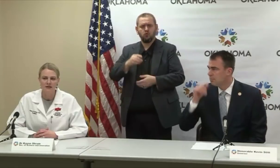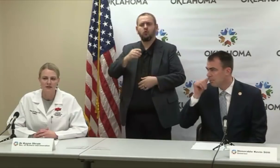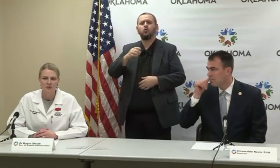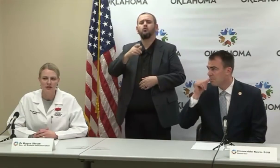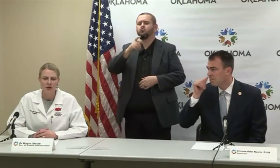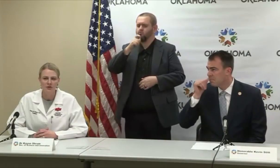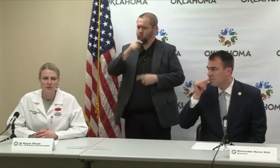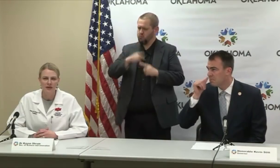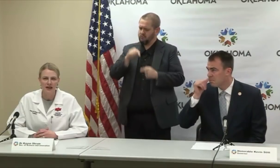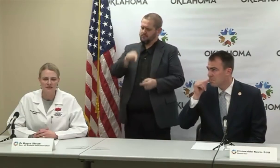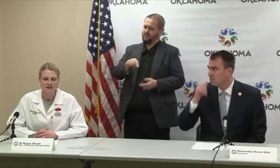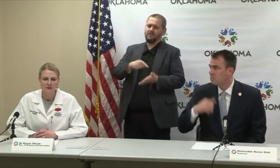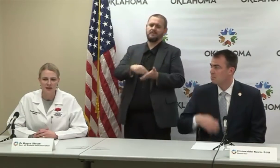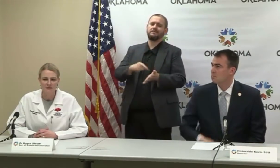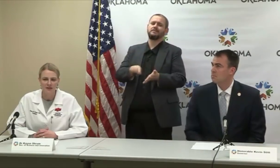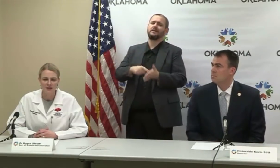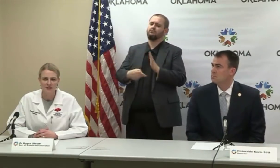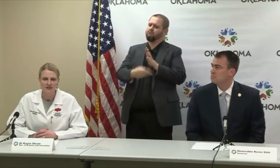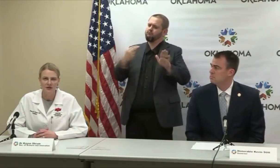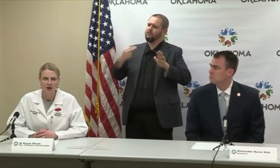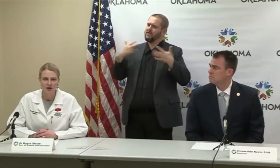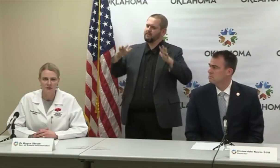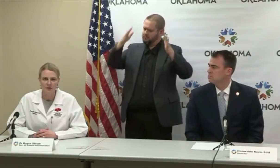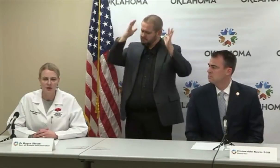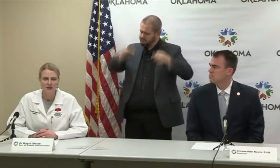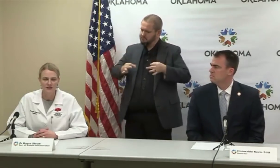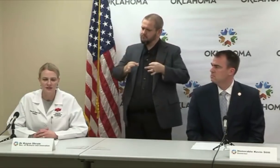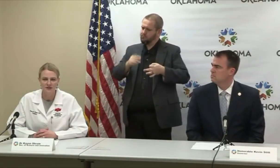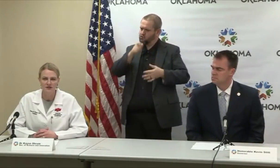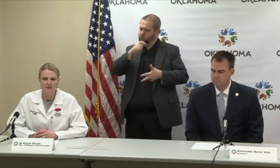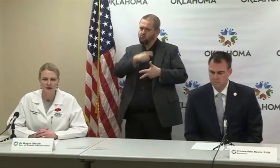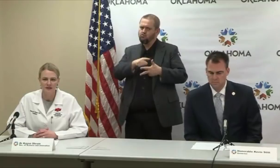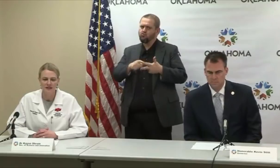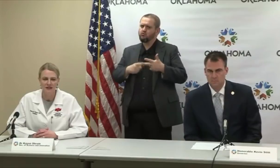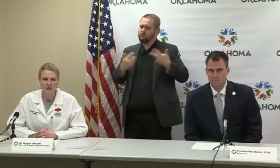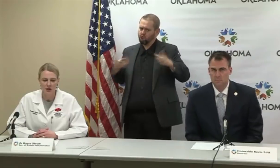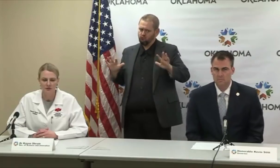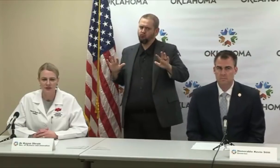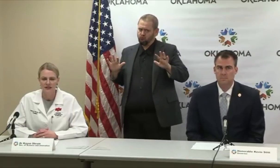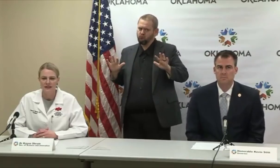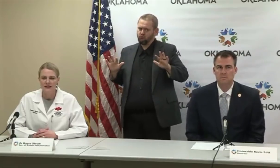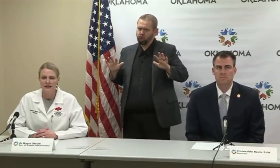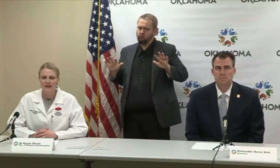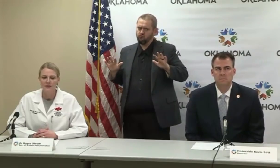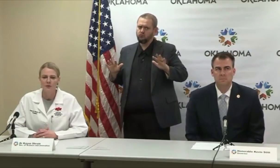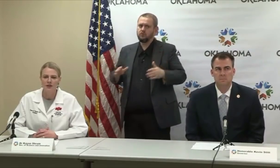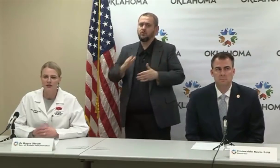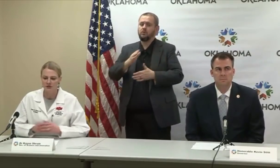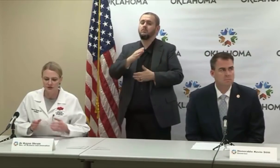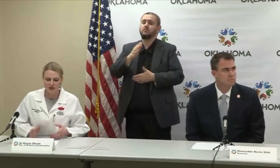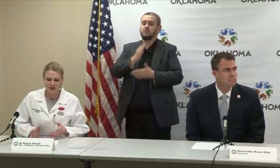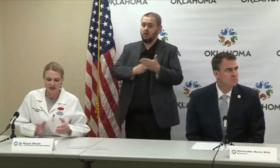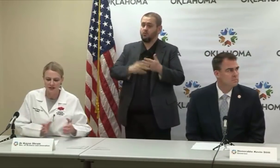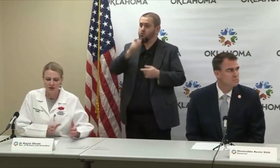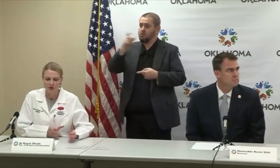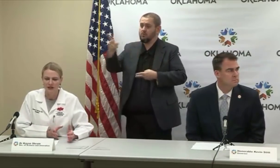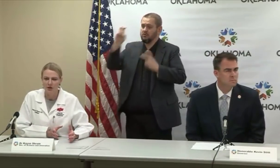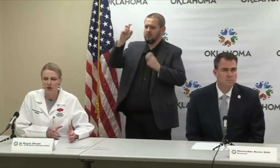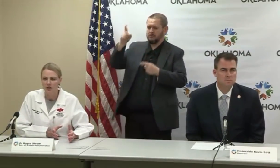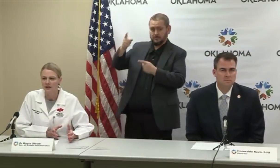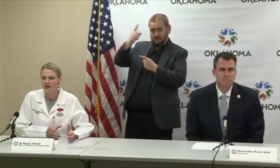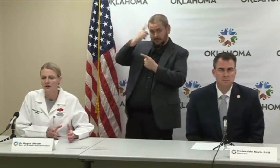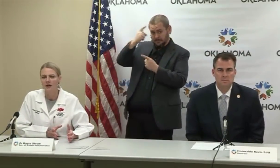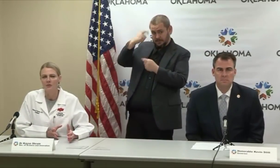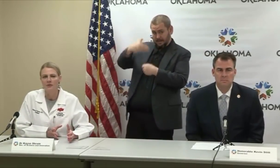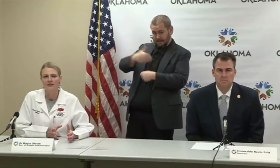and we know that we have patients that are hospitalized that are suspected to have COVID. What you have to understand early